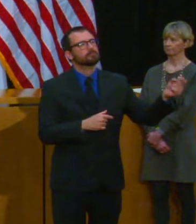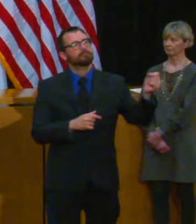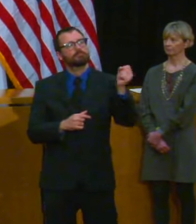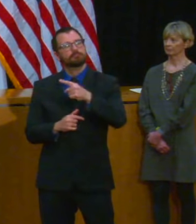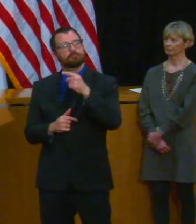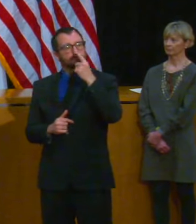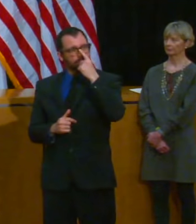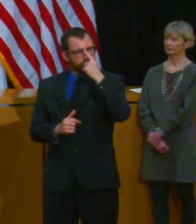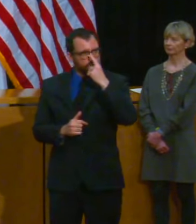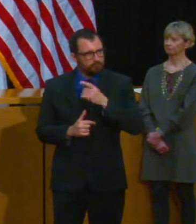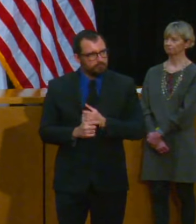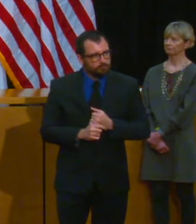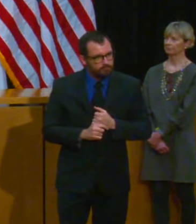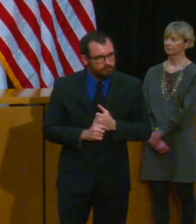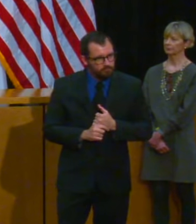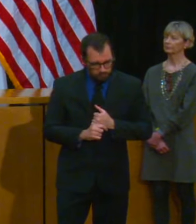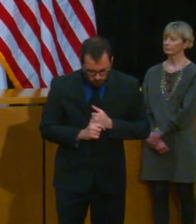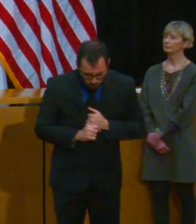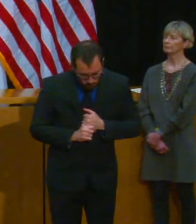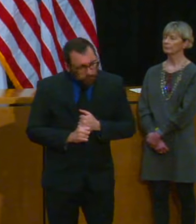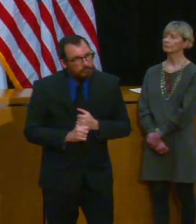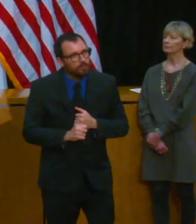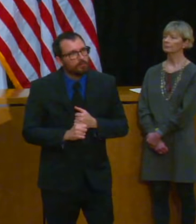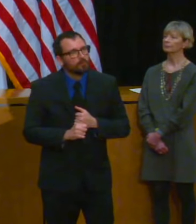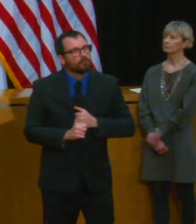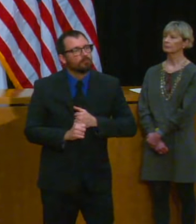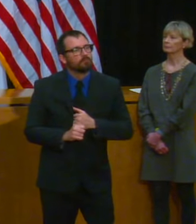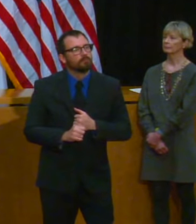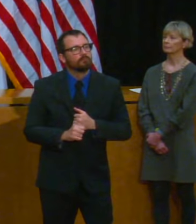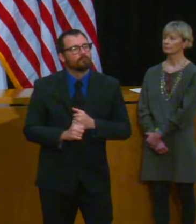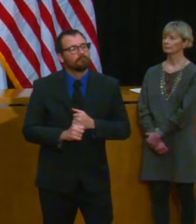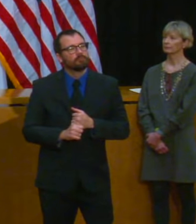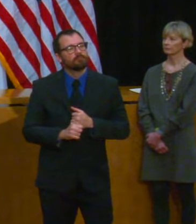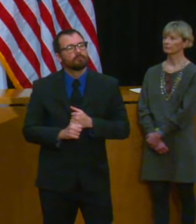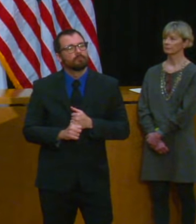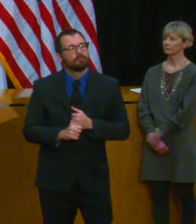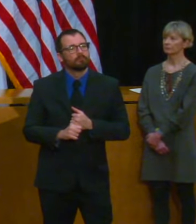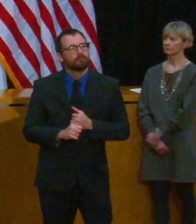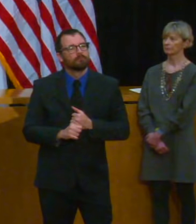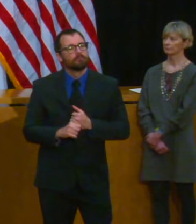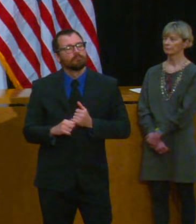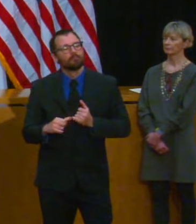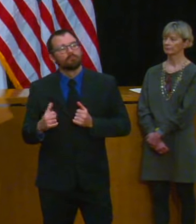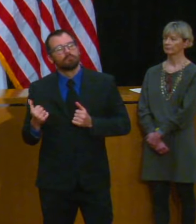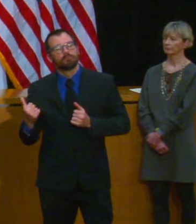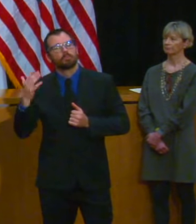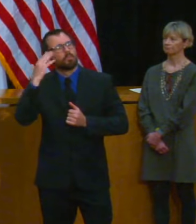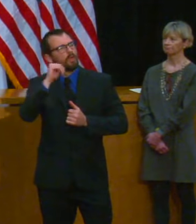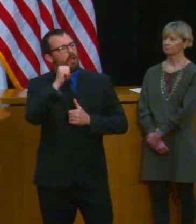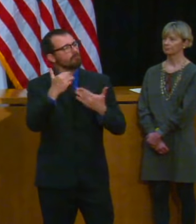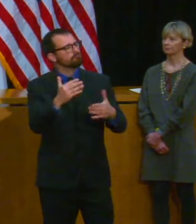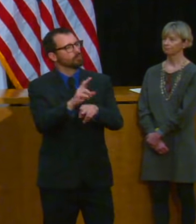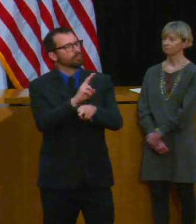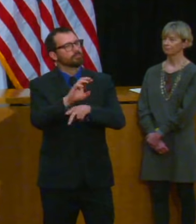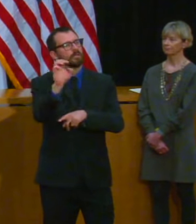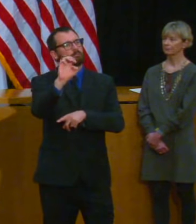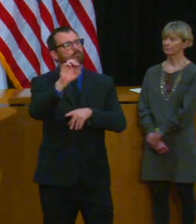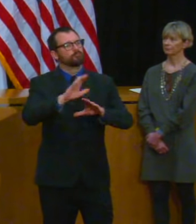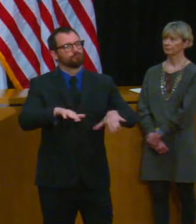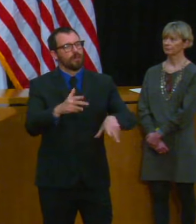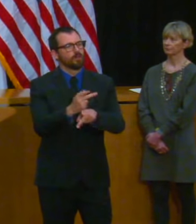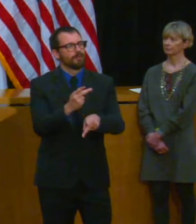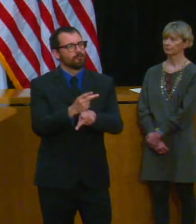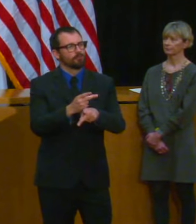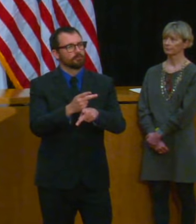don't know I mean we set it up we set it up with that level because we thought with the essential work community that we had out there